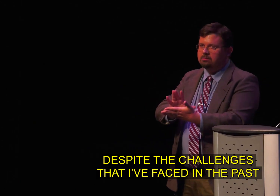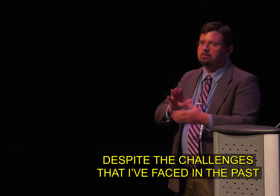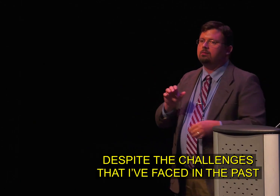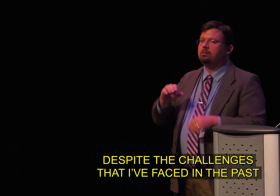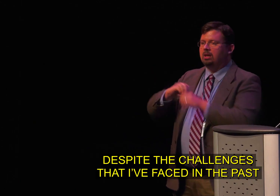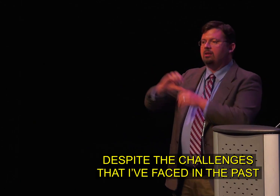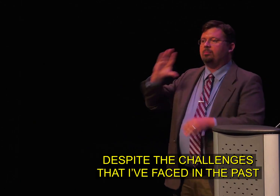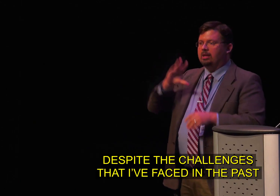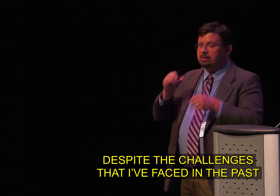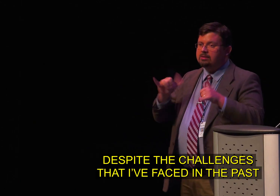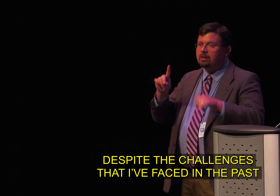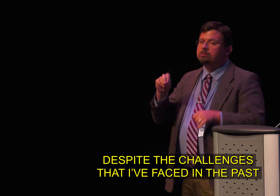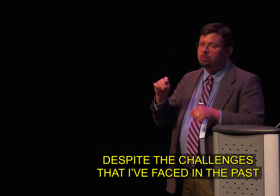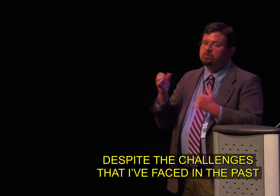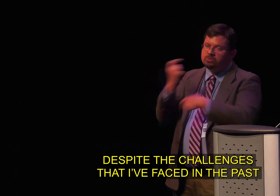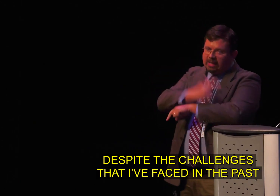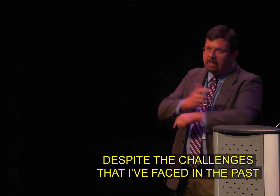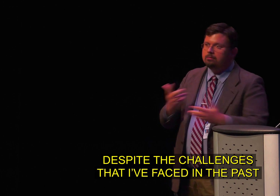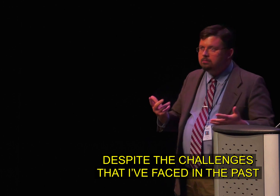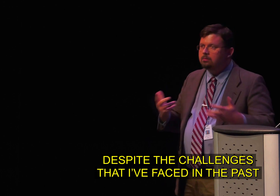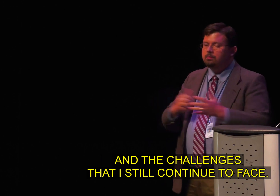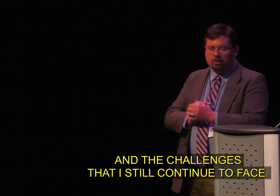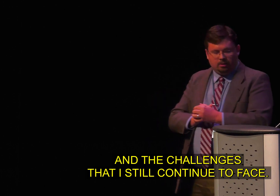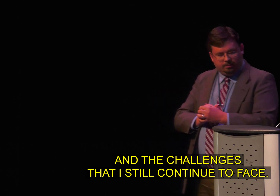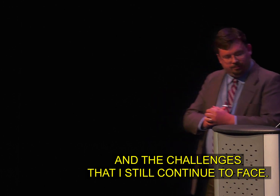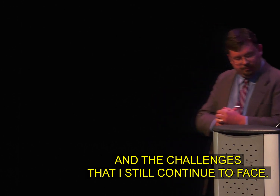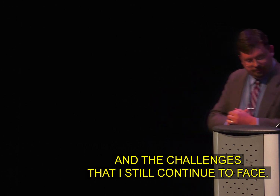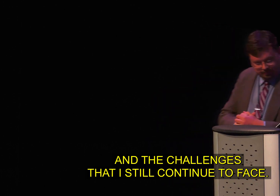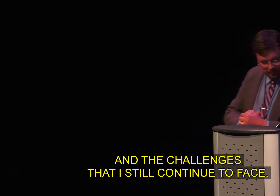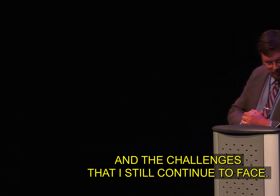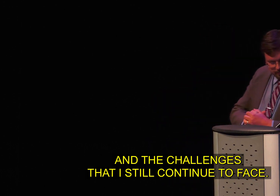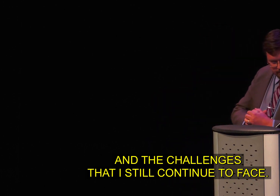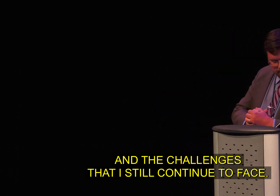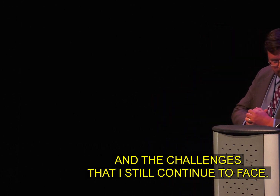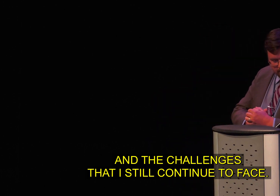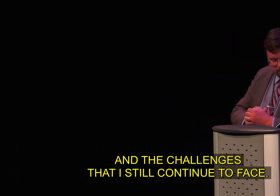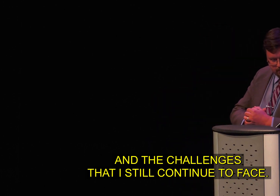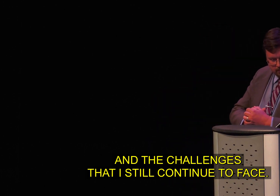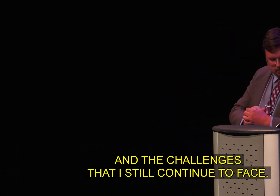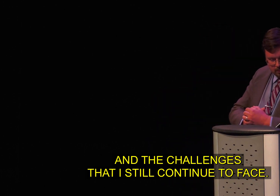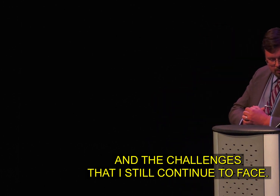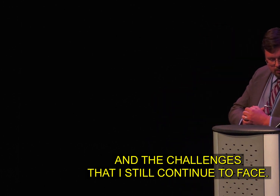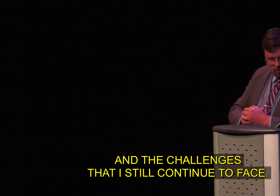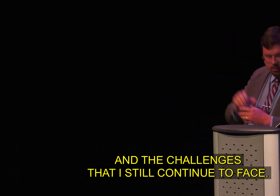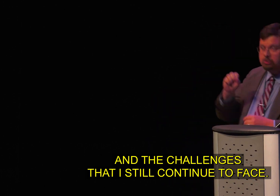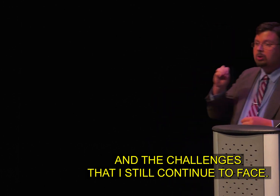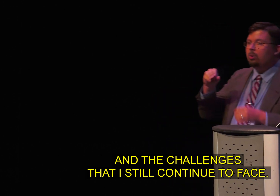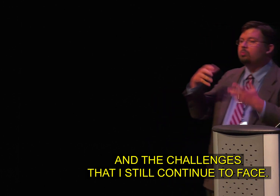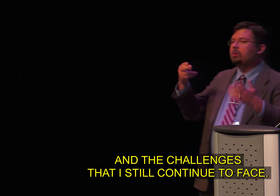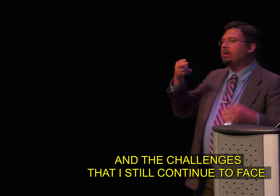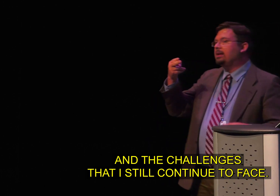Despite the challenges that I've faced in the past and the challenges that I still continue to face.